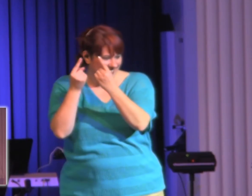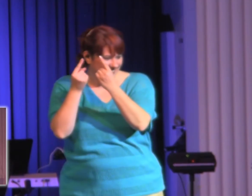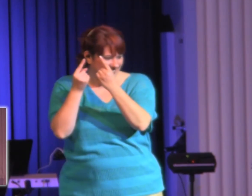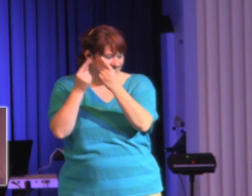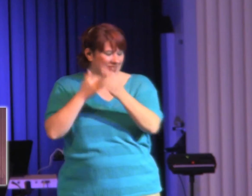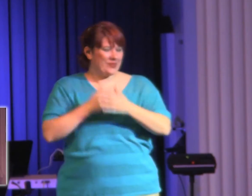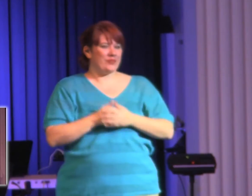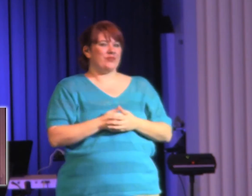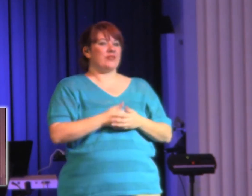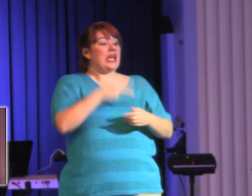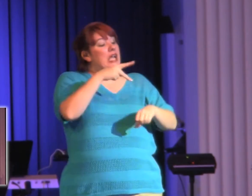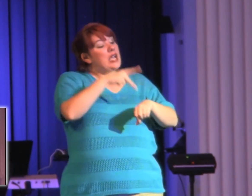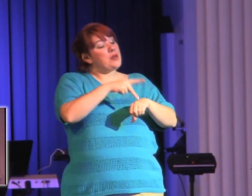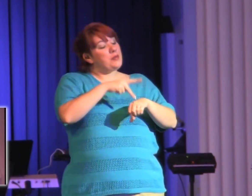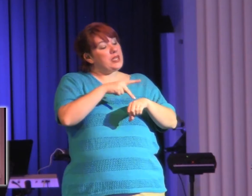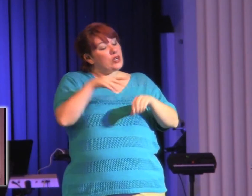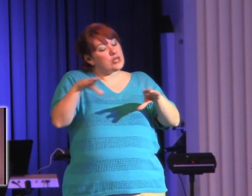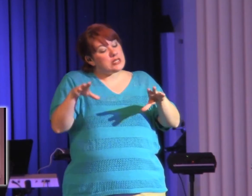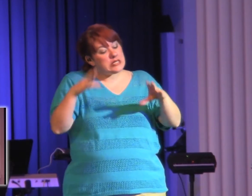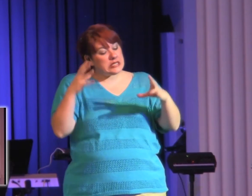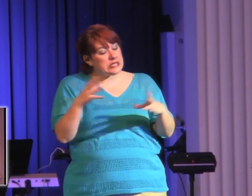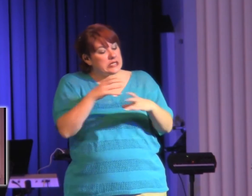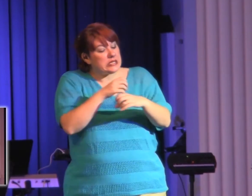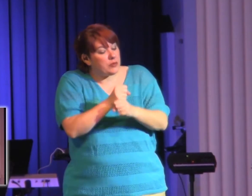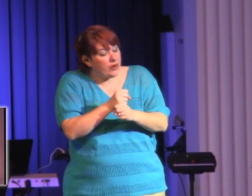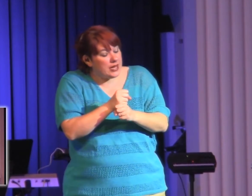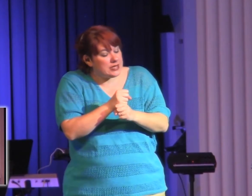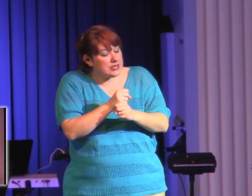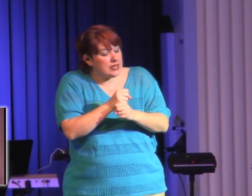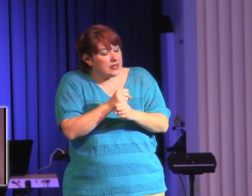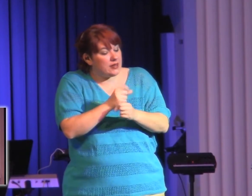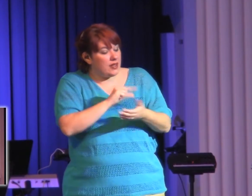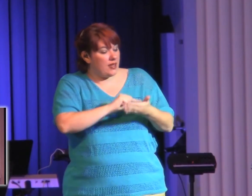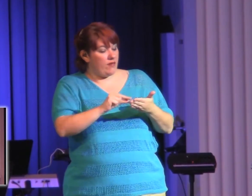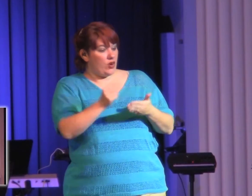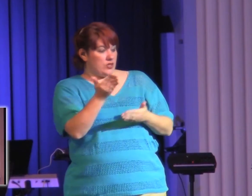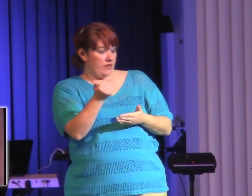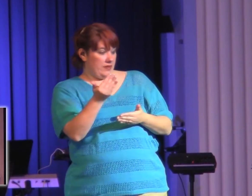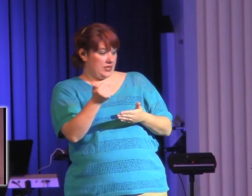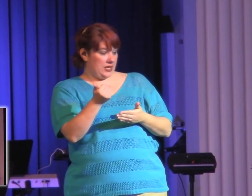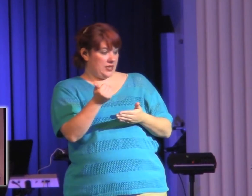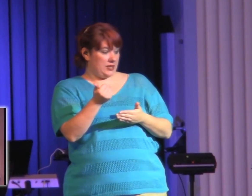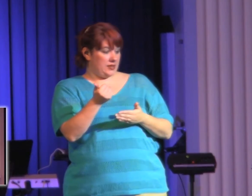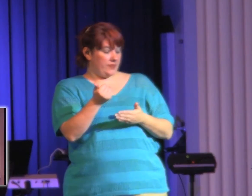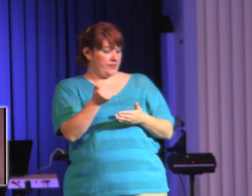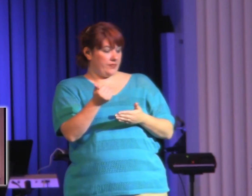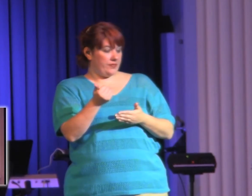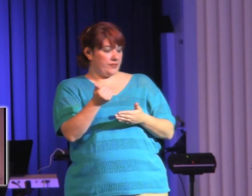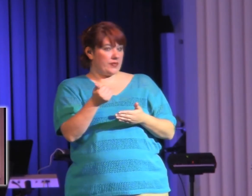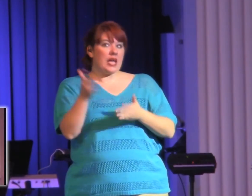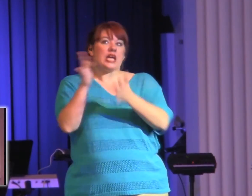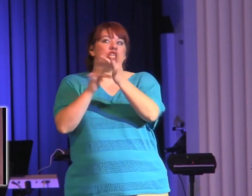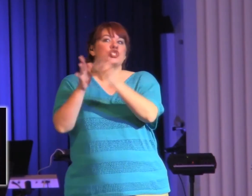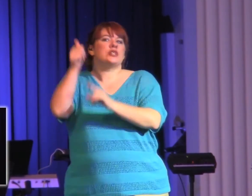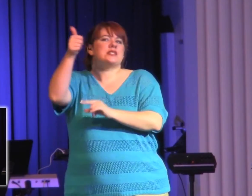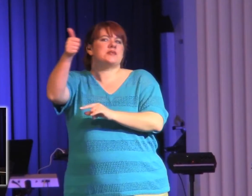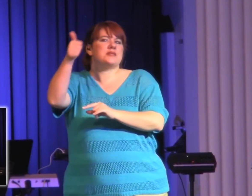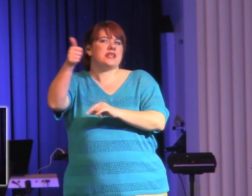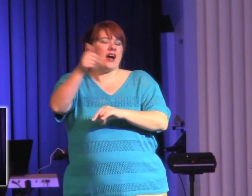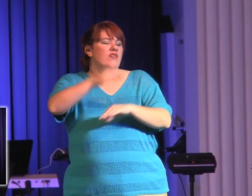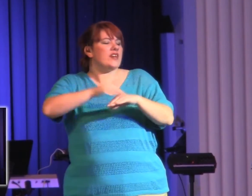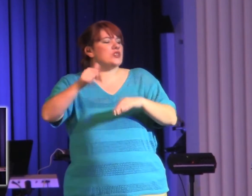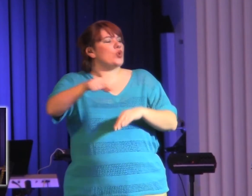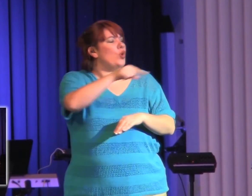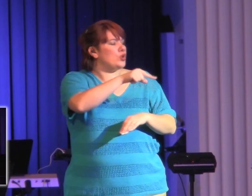all this up in verse 15, just as he who called you is holy, so be holy in all you do. This was the mini